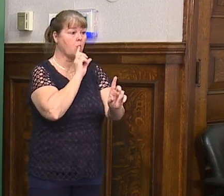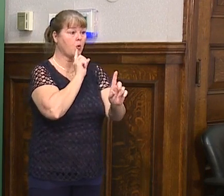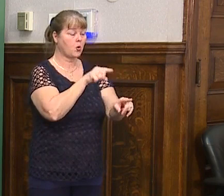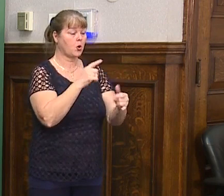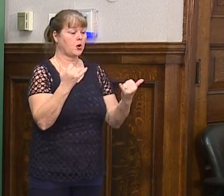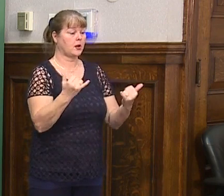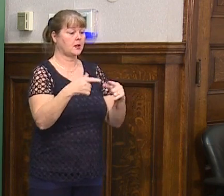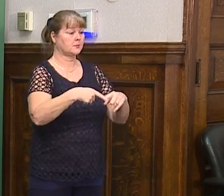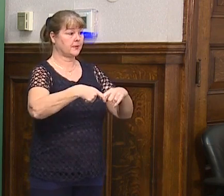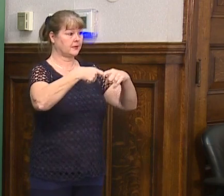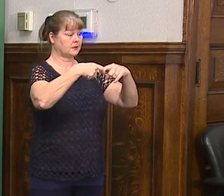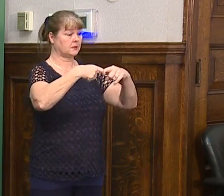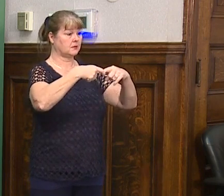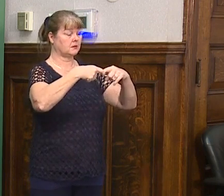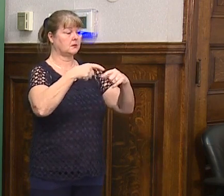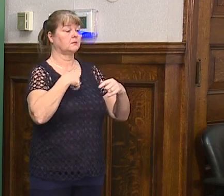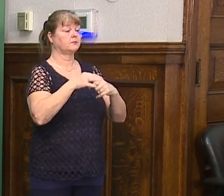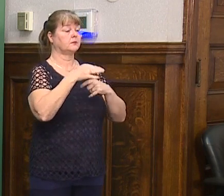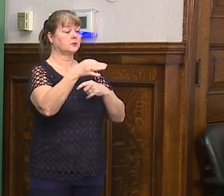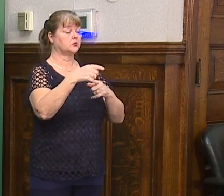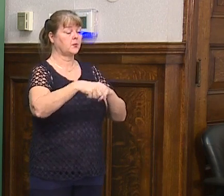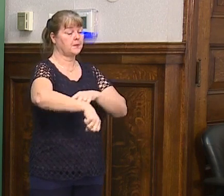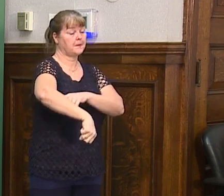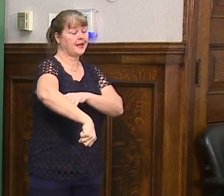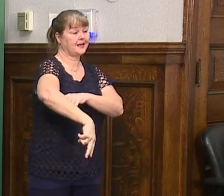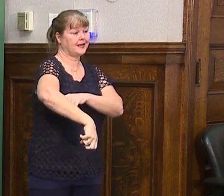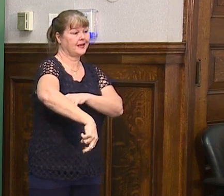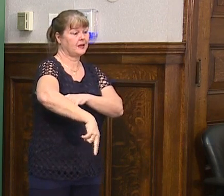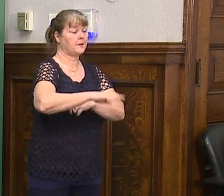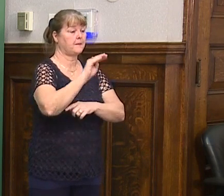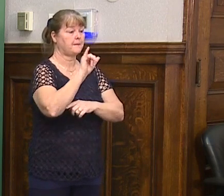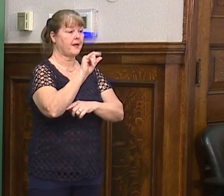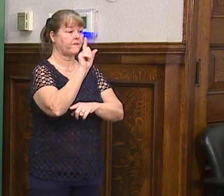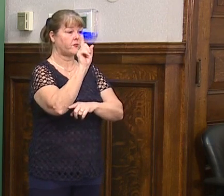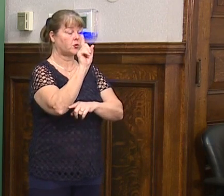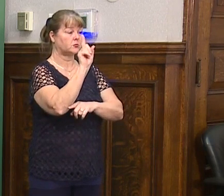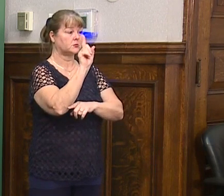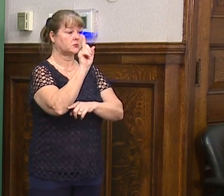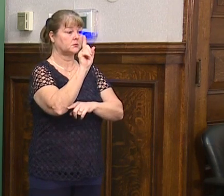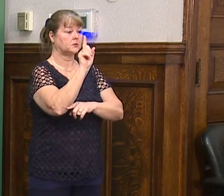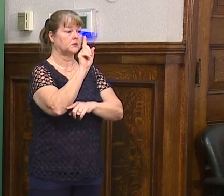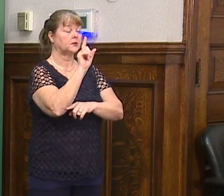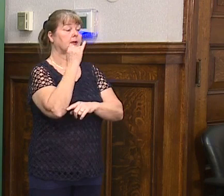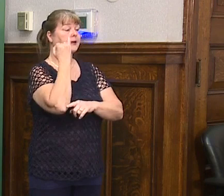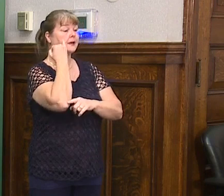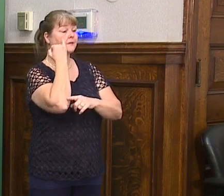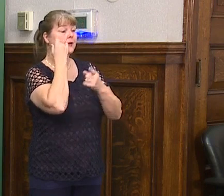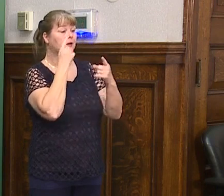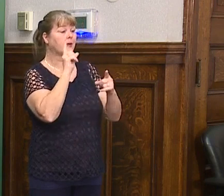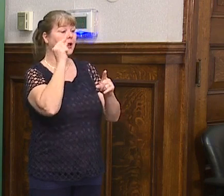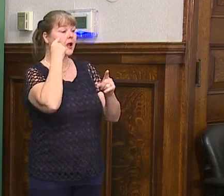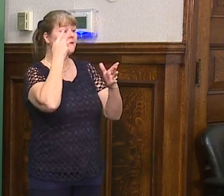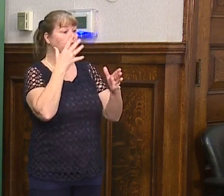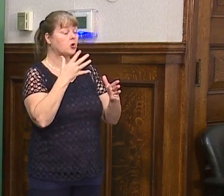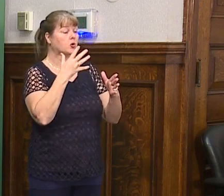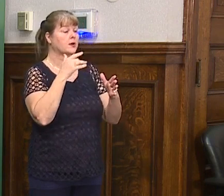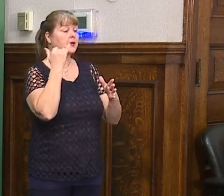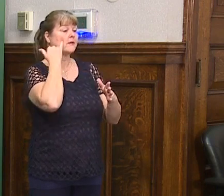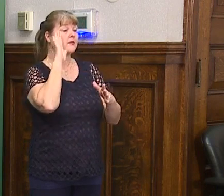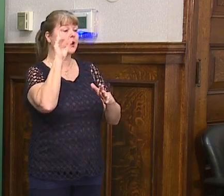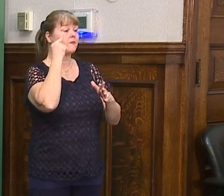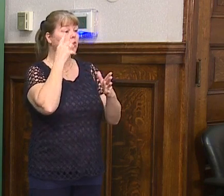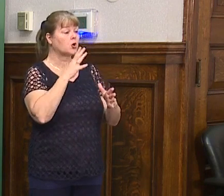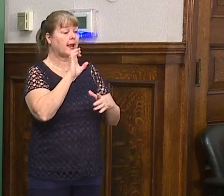suspended until midnight on May 1st, in the event that Governor Kemp's mandate